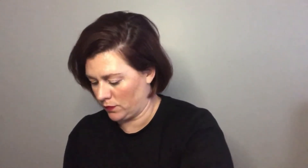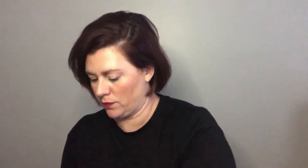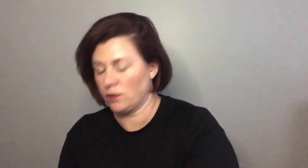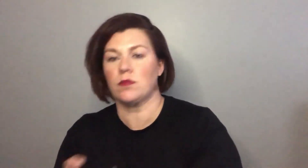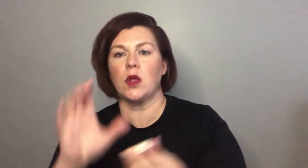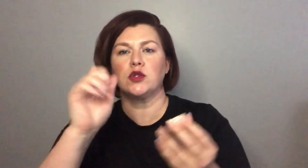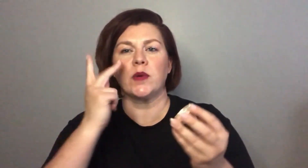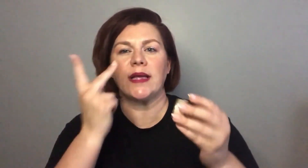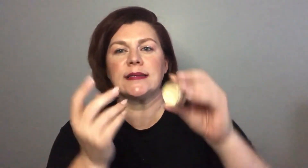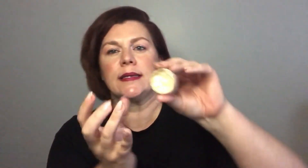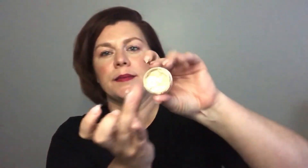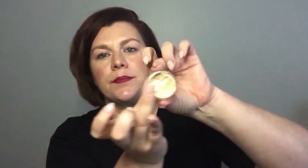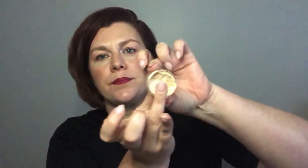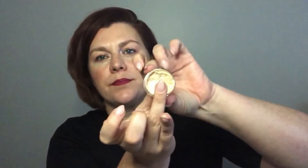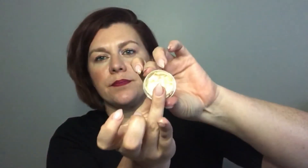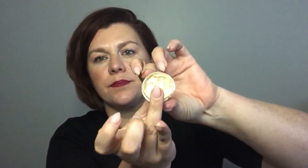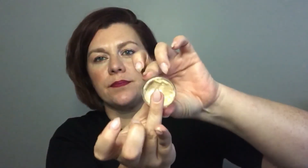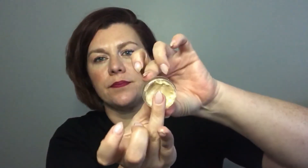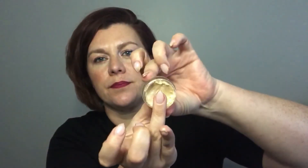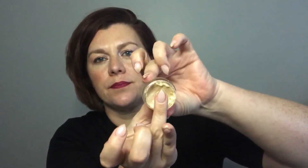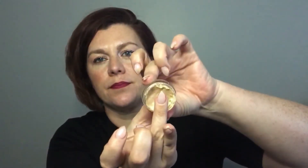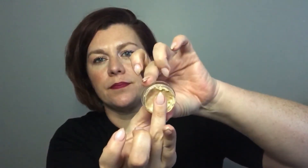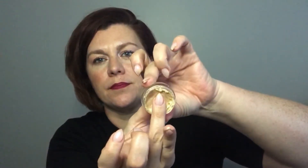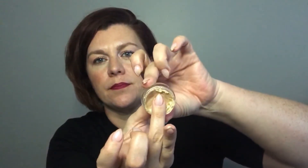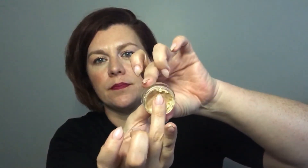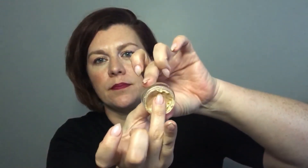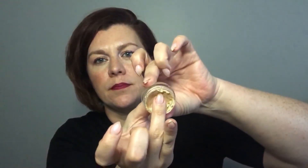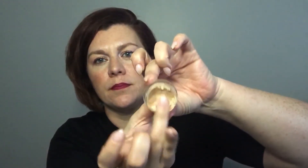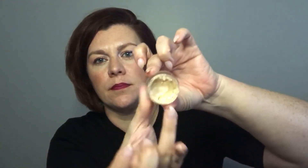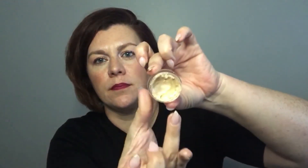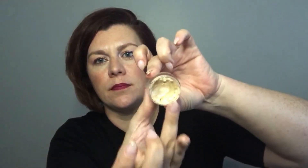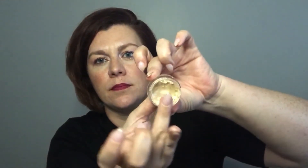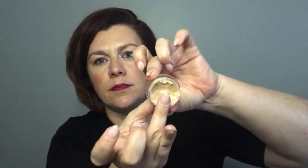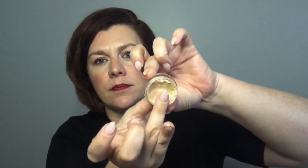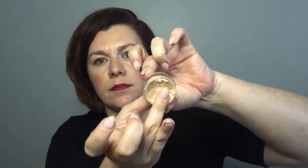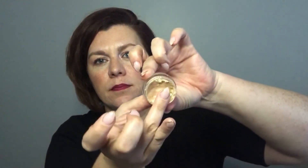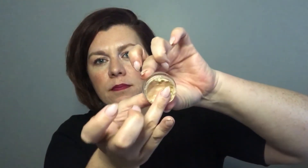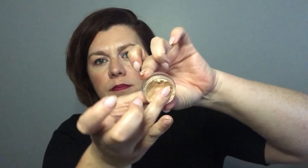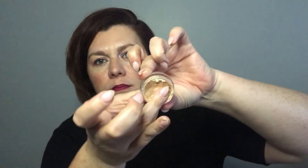there we go so you can see here that it has that soft